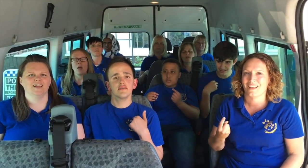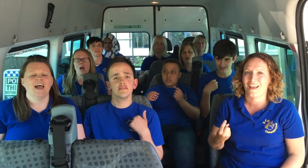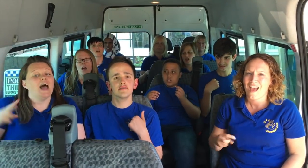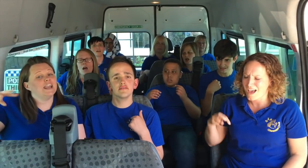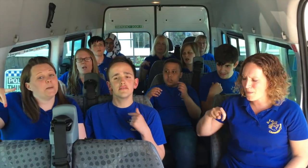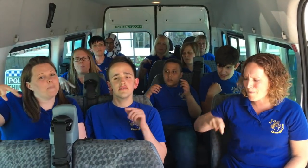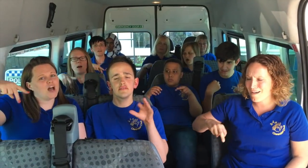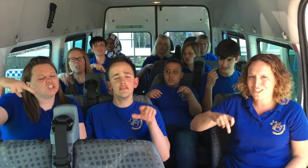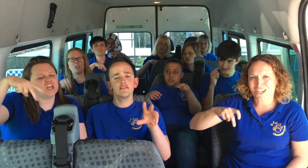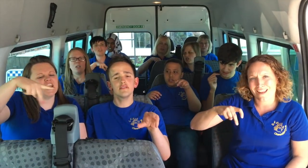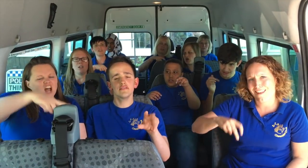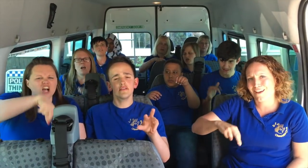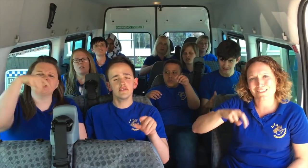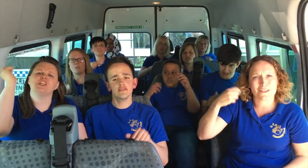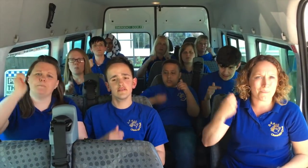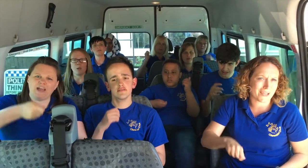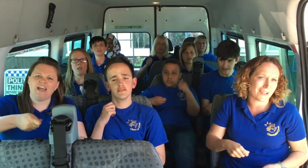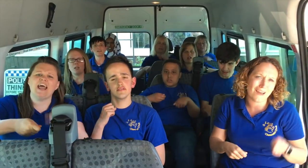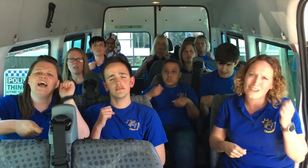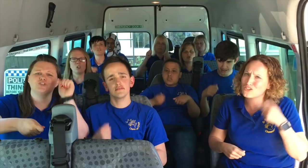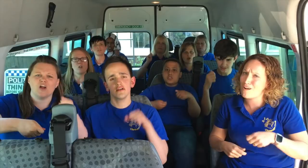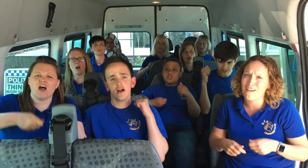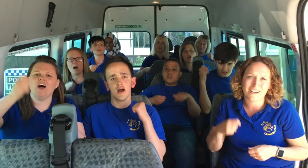And I'm marching on to the beat I drum